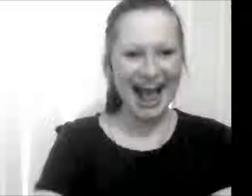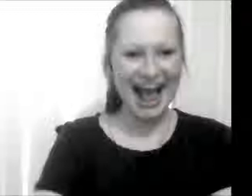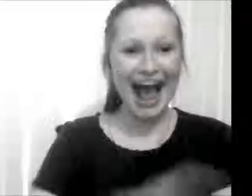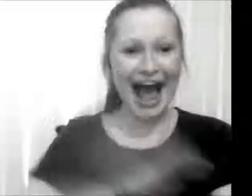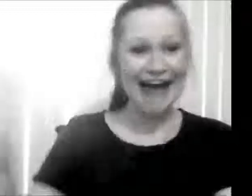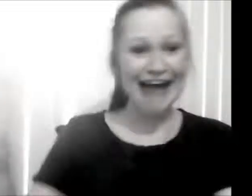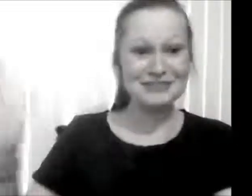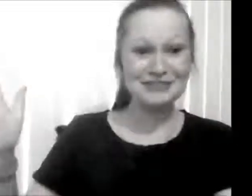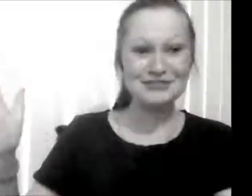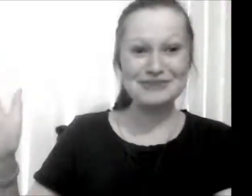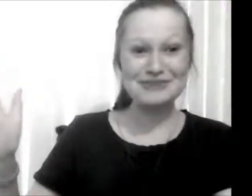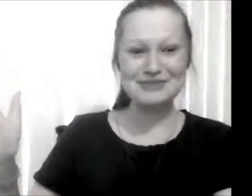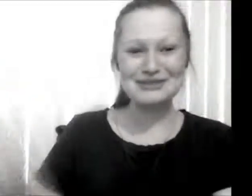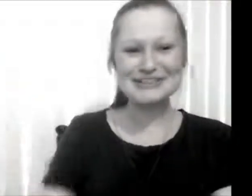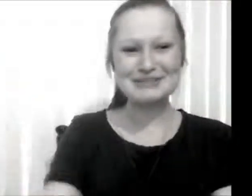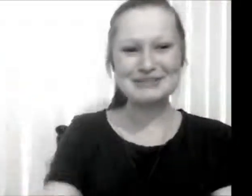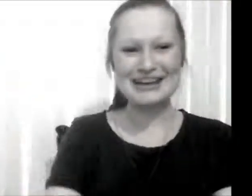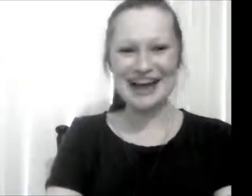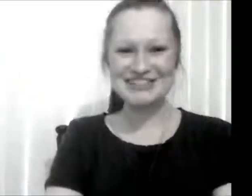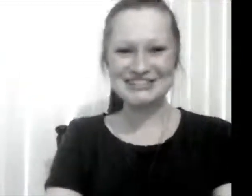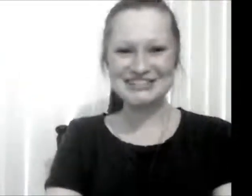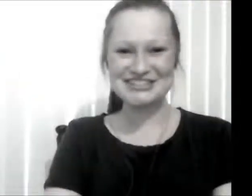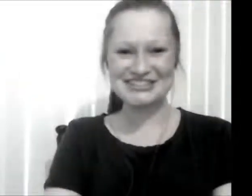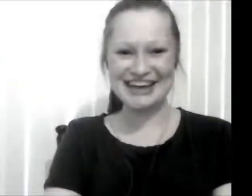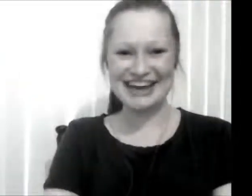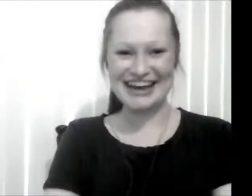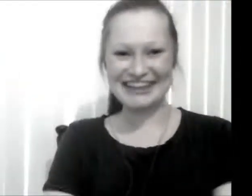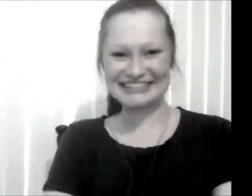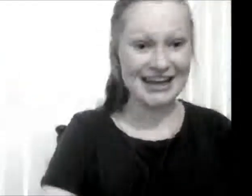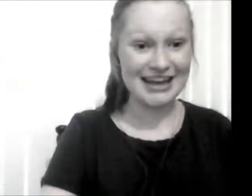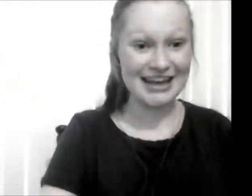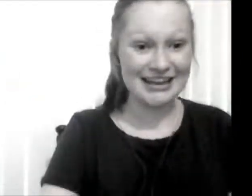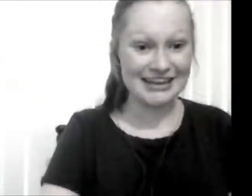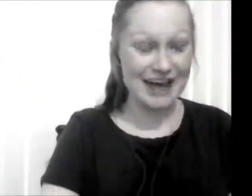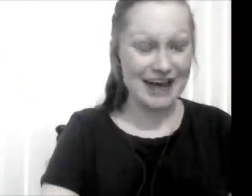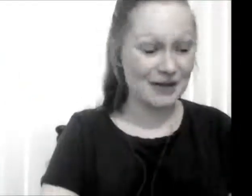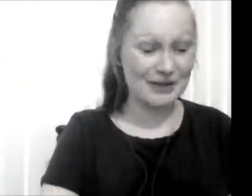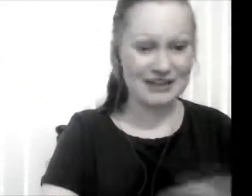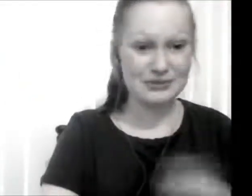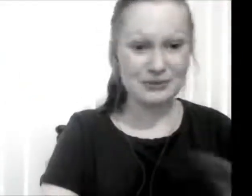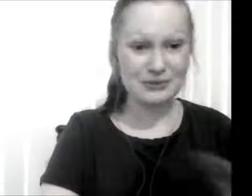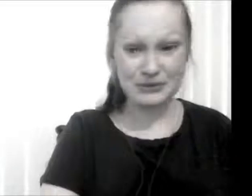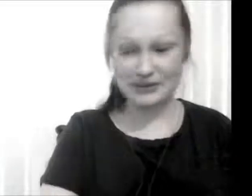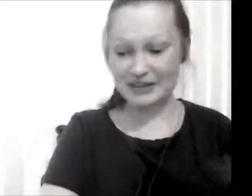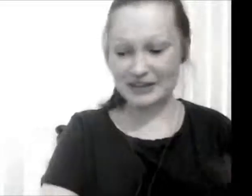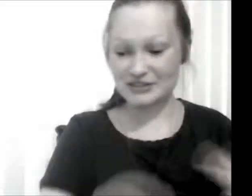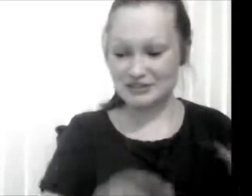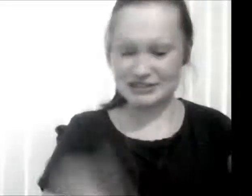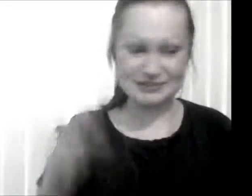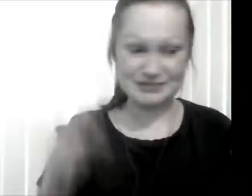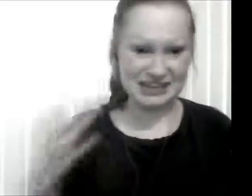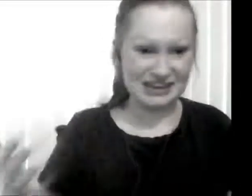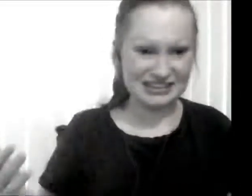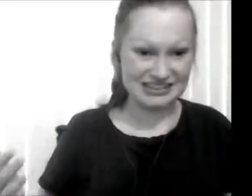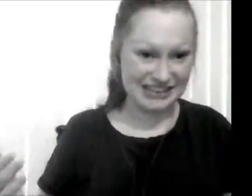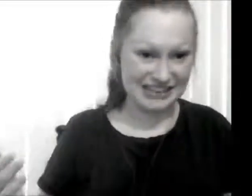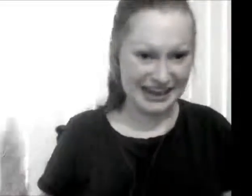Hey beautiful people it's me Kat on Tuesdays. I hope you guys are all good and that your symptoms aren't hell